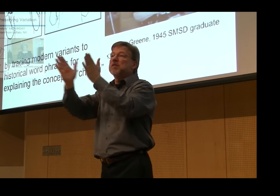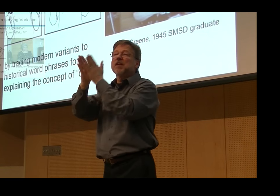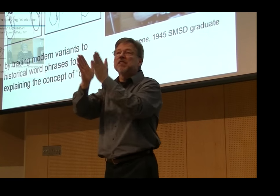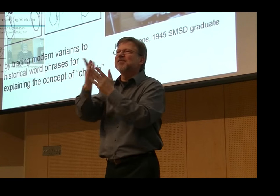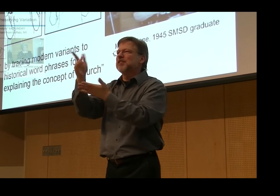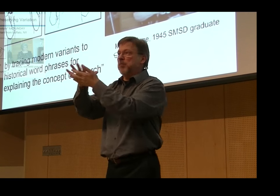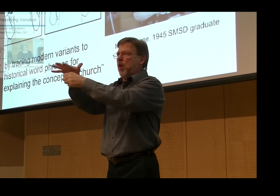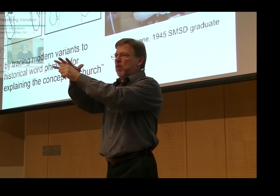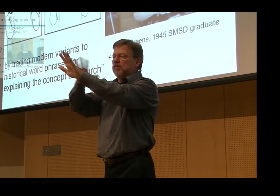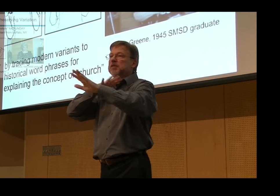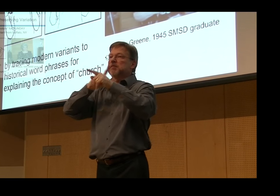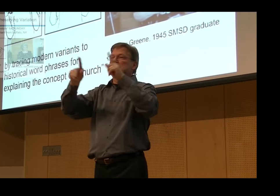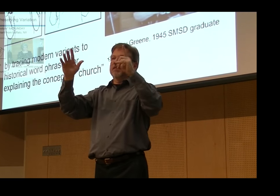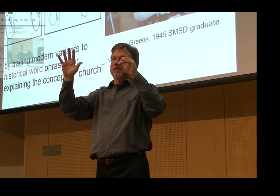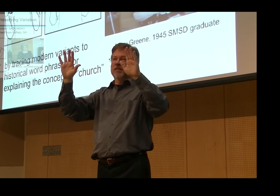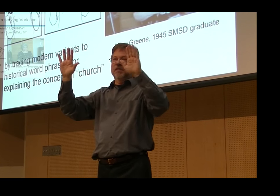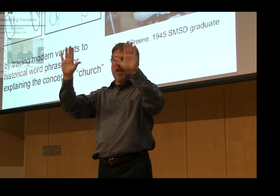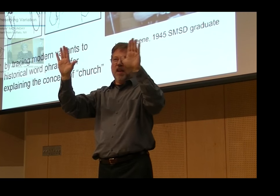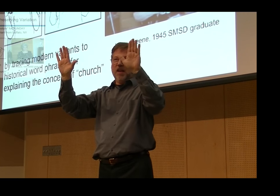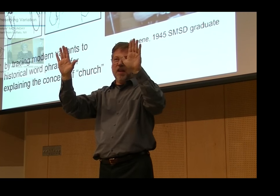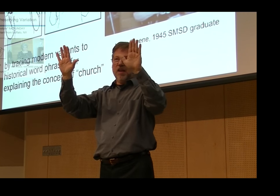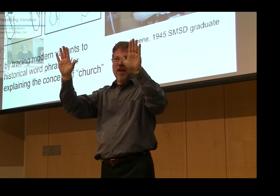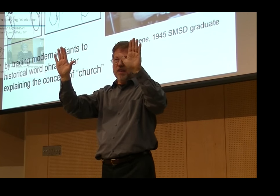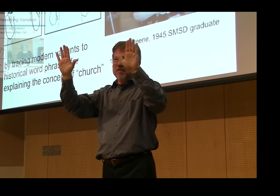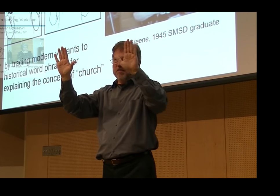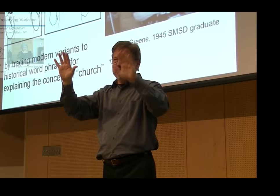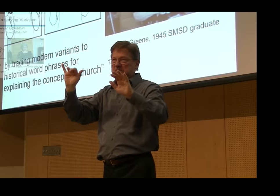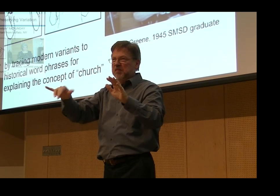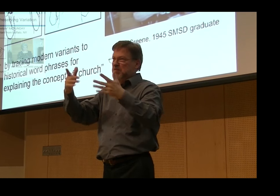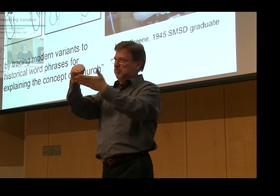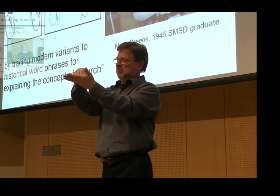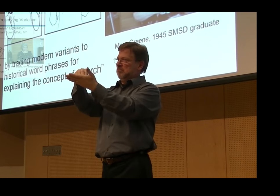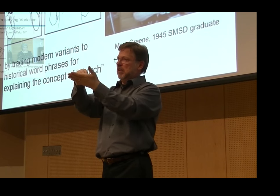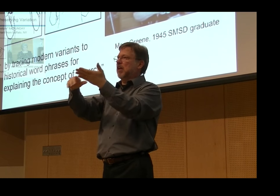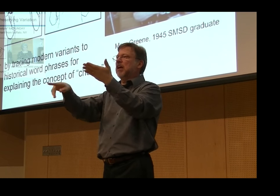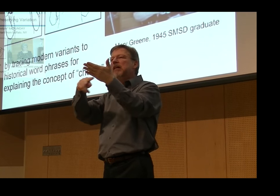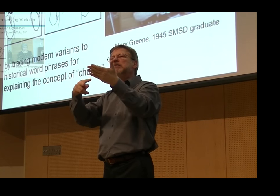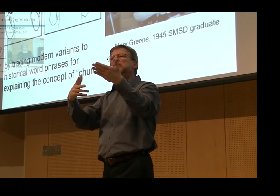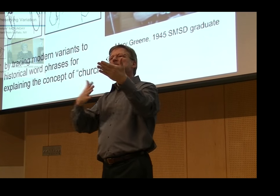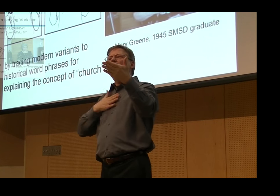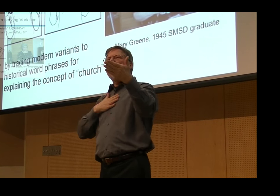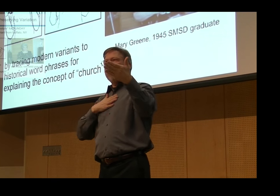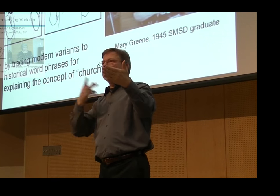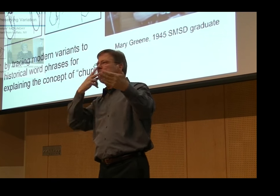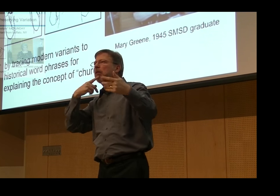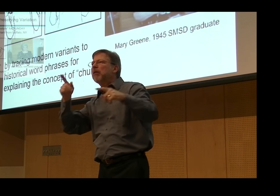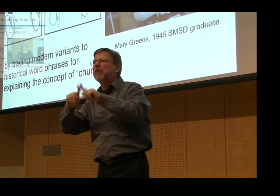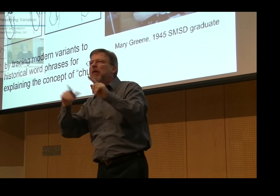we have in dictionaries these variants of Sunday, but this is the most